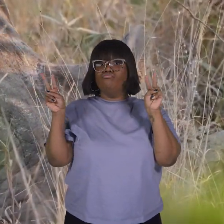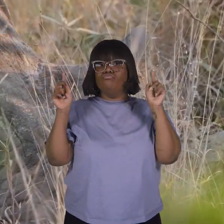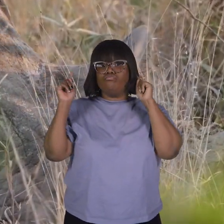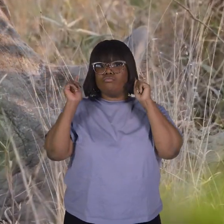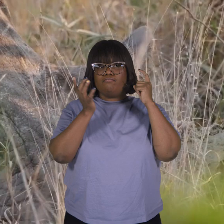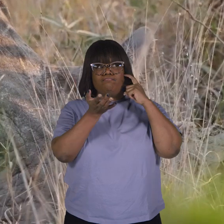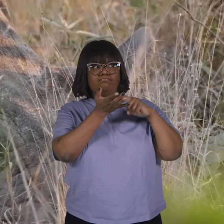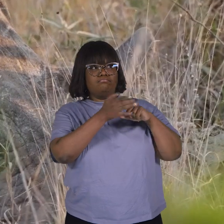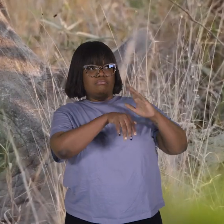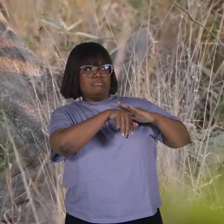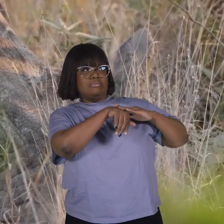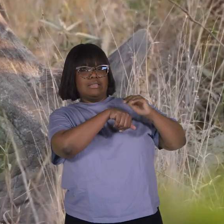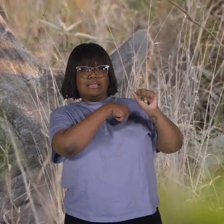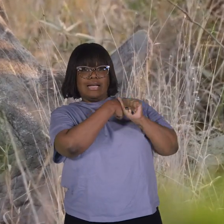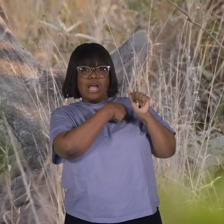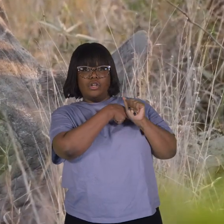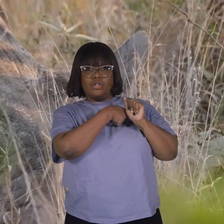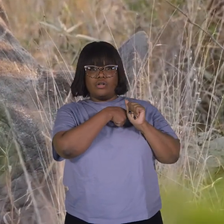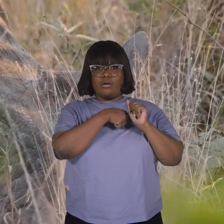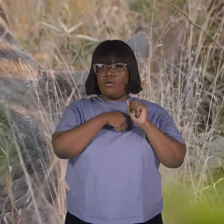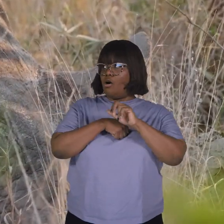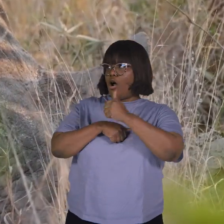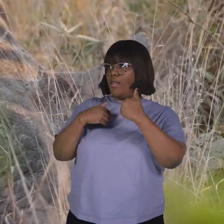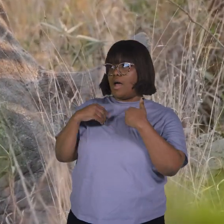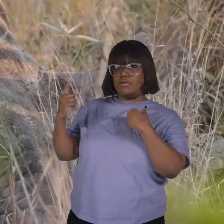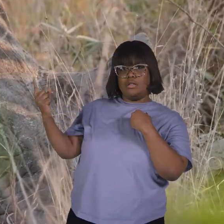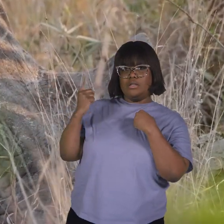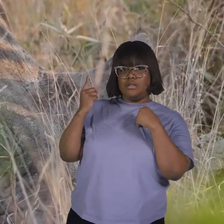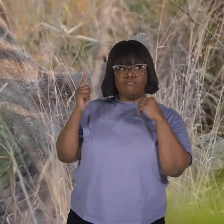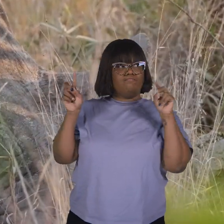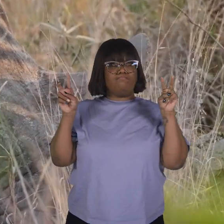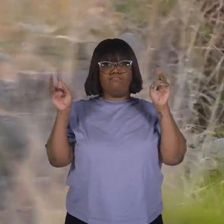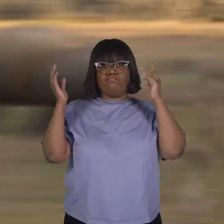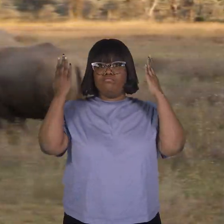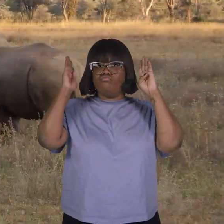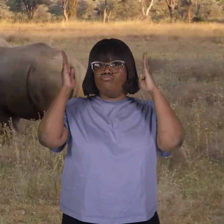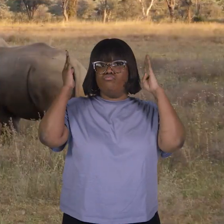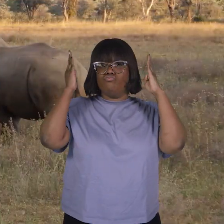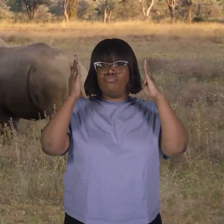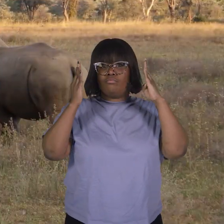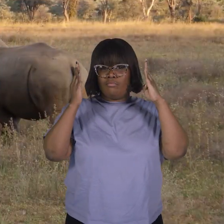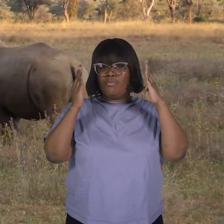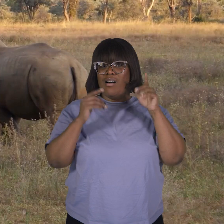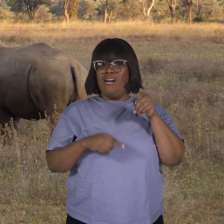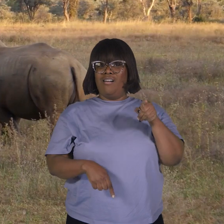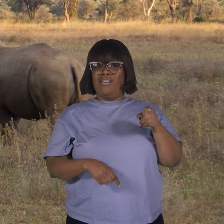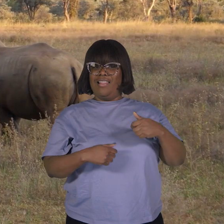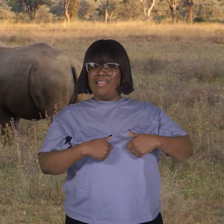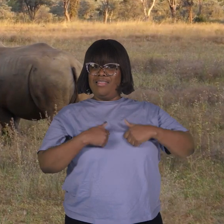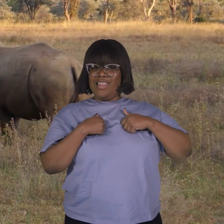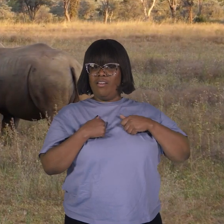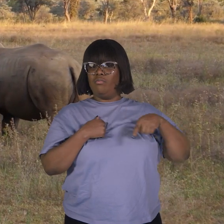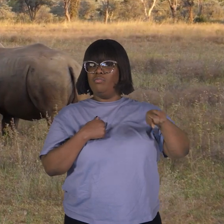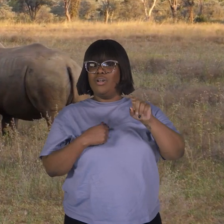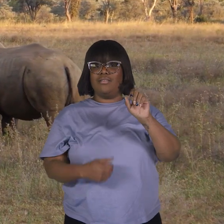to potential dangers or to the presence of other animals. Rhinos usually live in savannas,